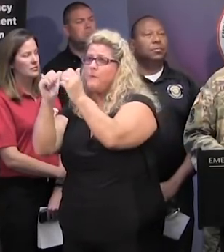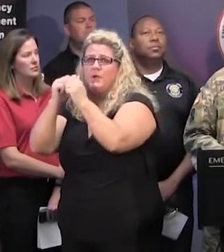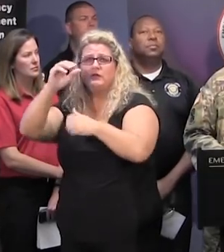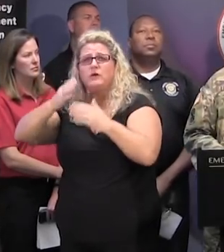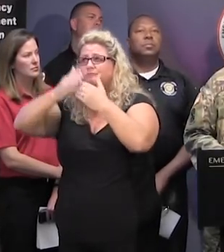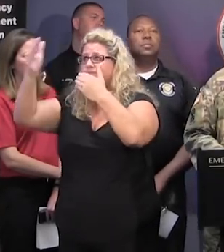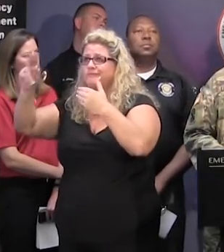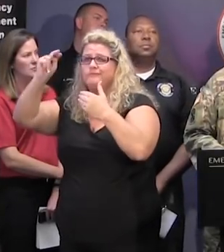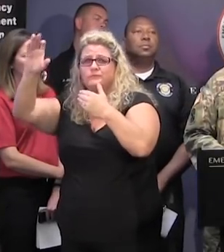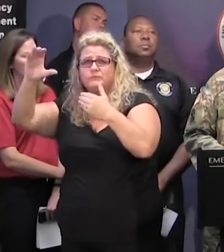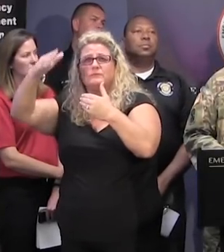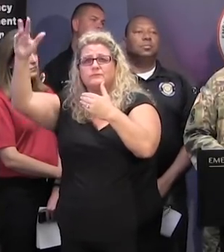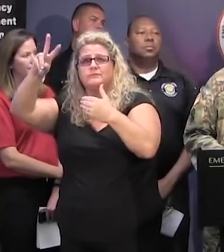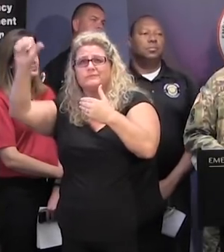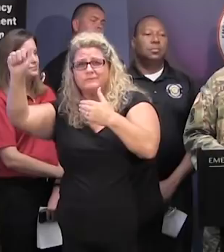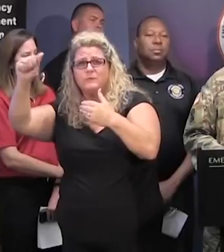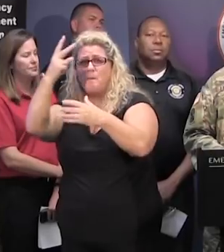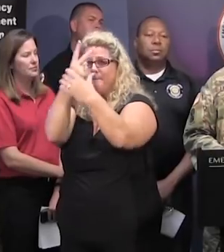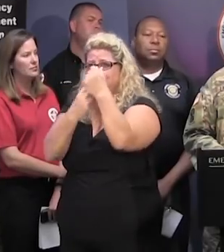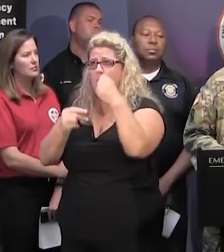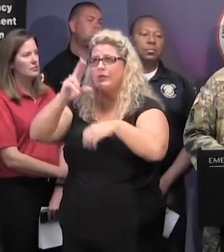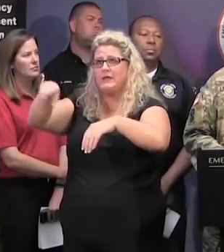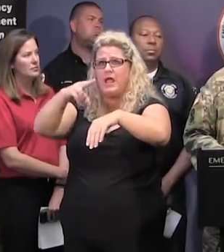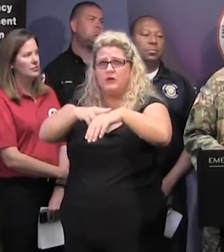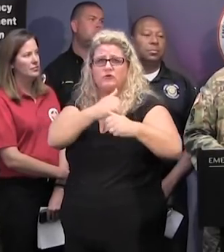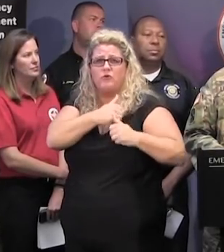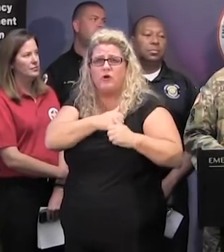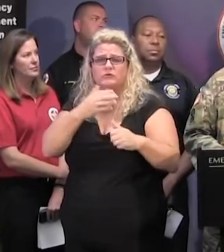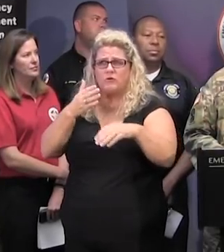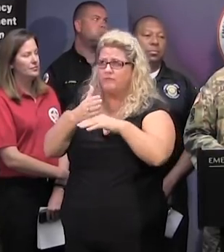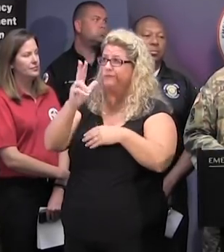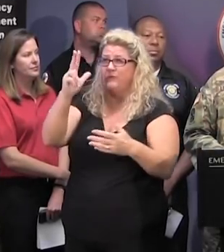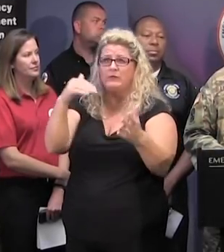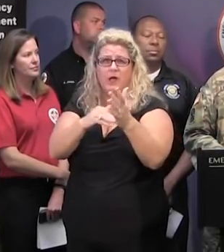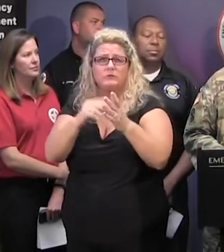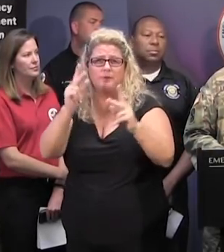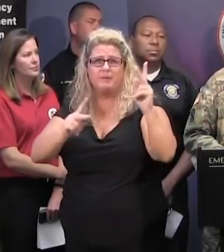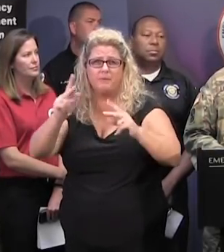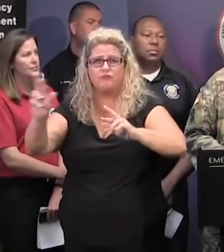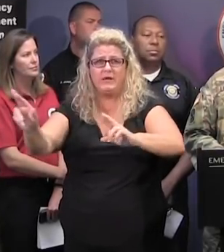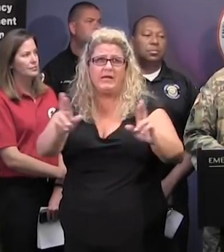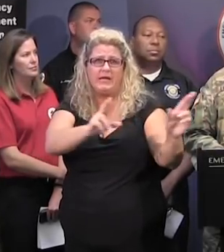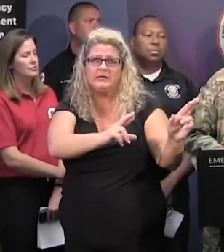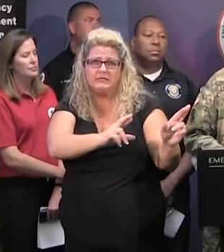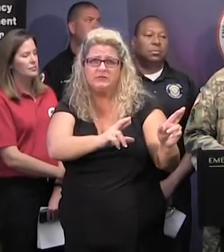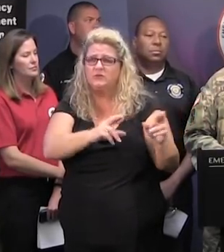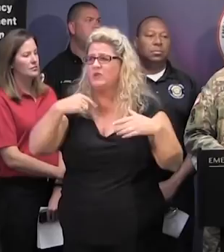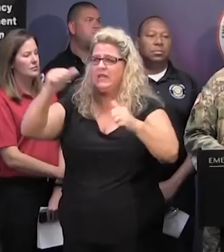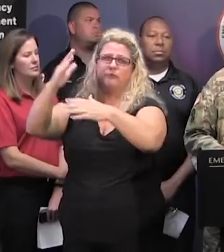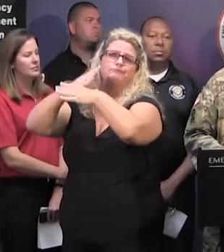Both of our National Guards have about 3,000 people activated at this time and we are able to exchange